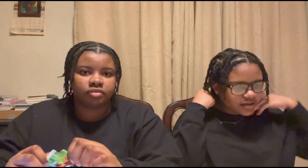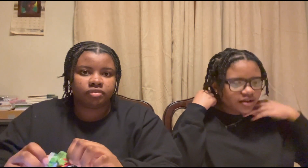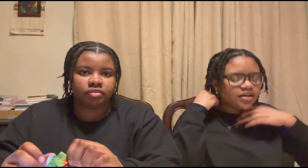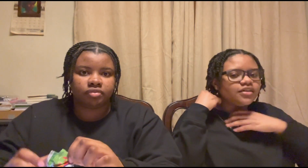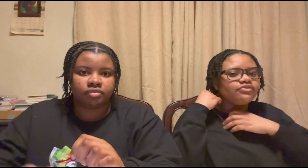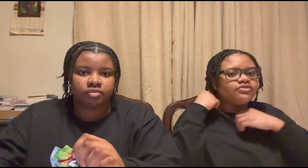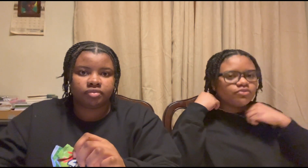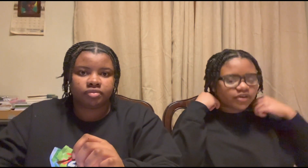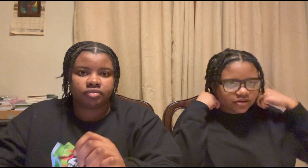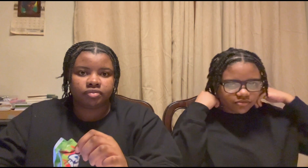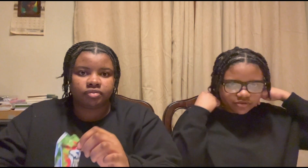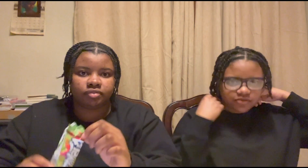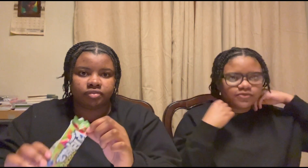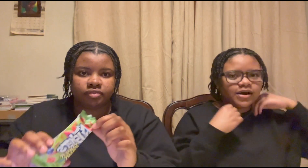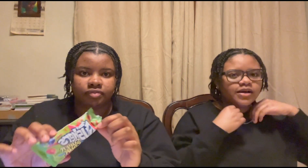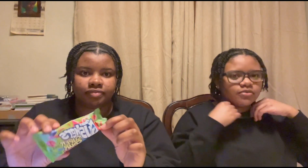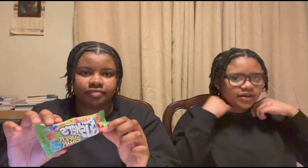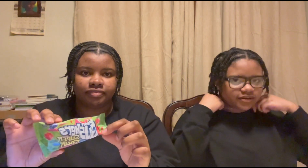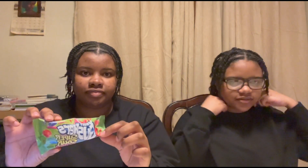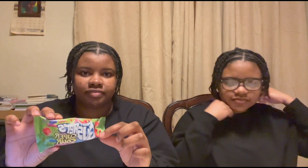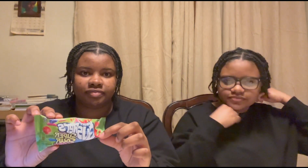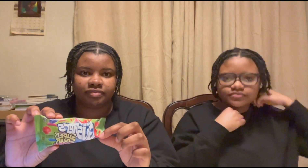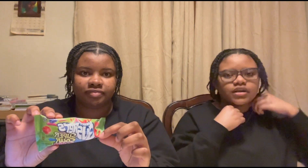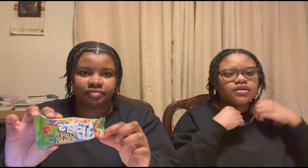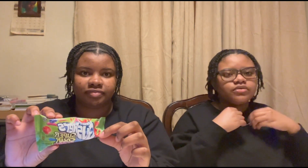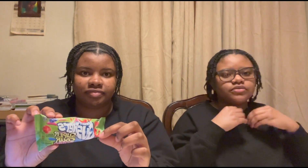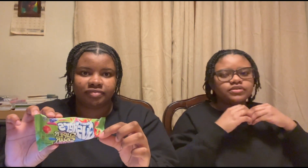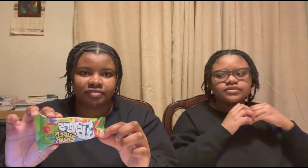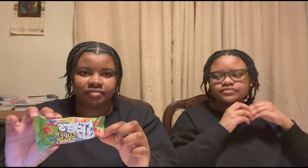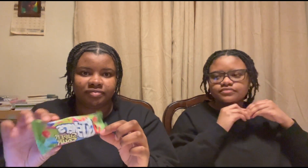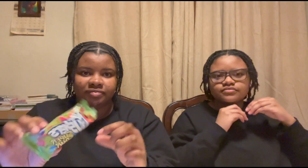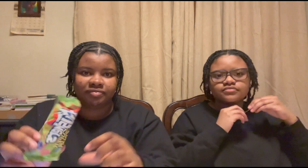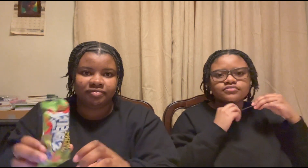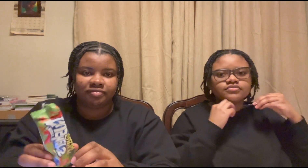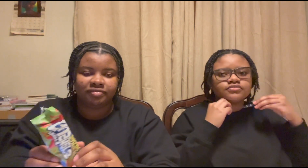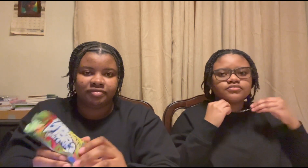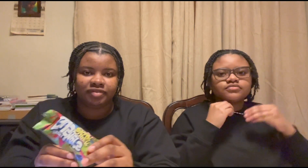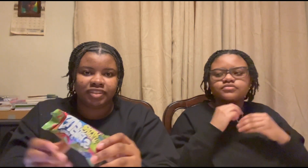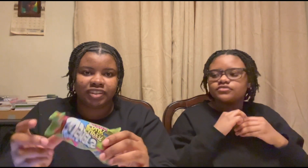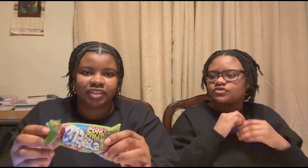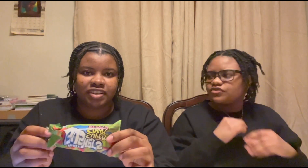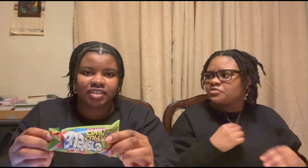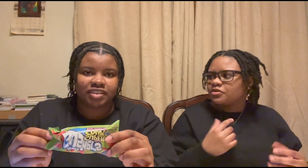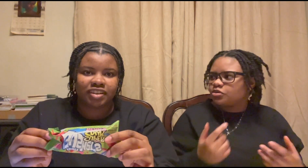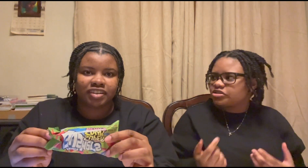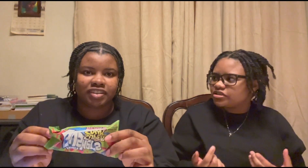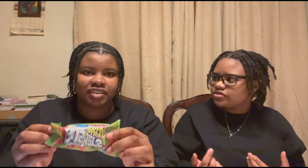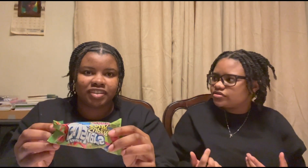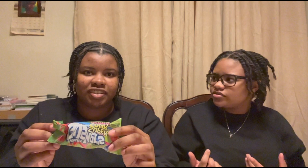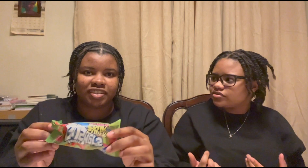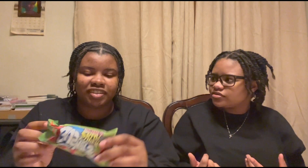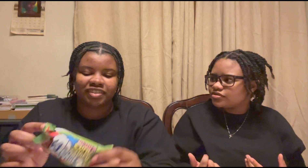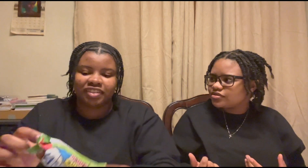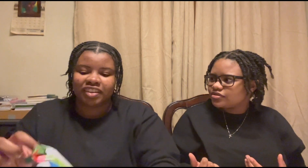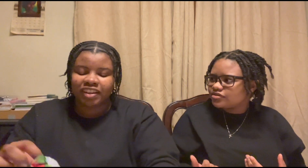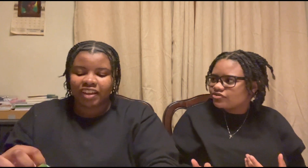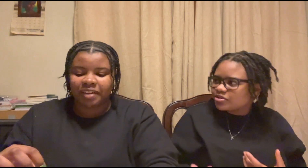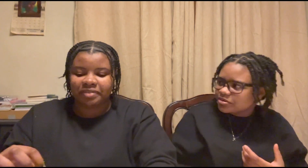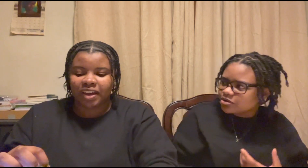real real vibe right now i would do it free promotion i'm not